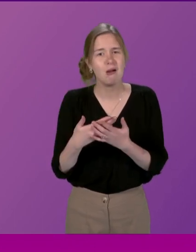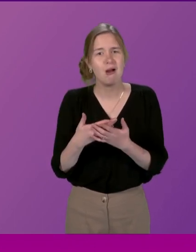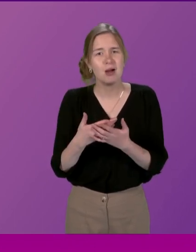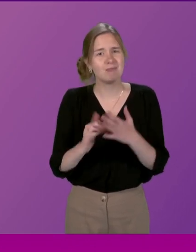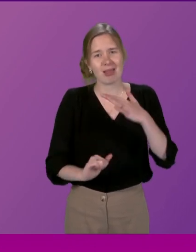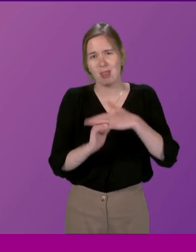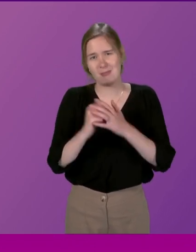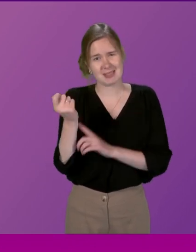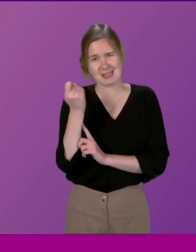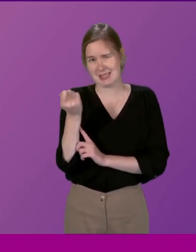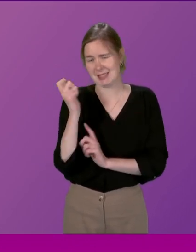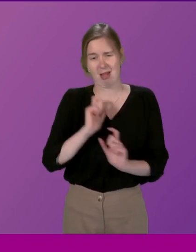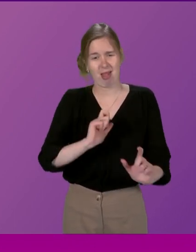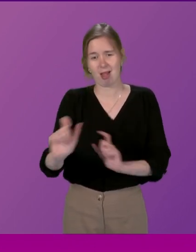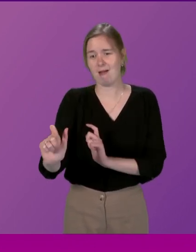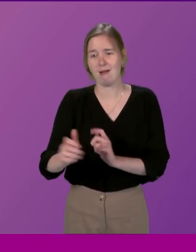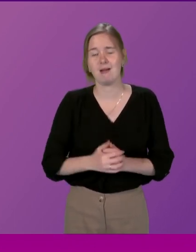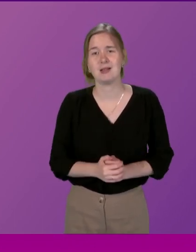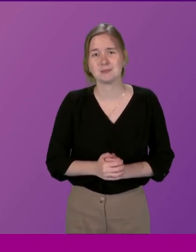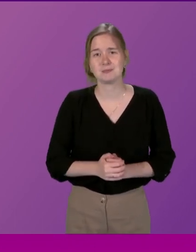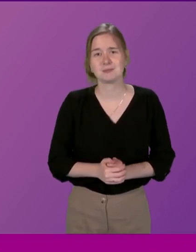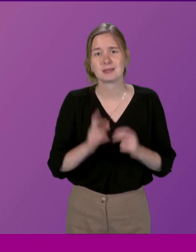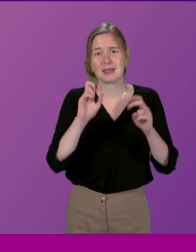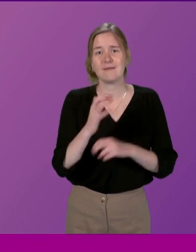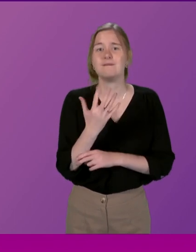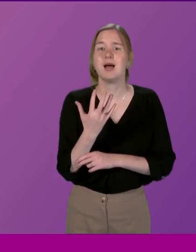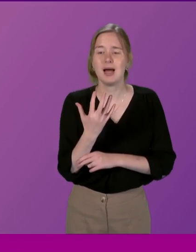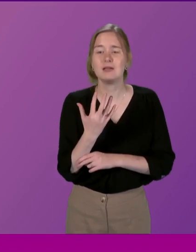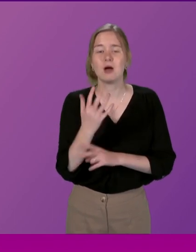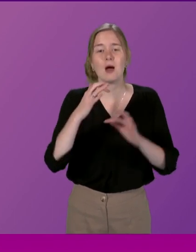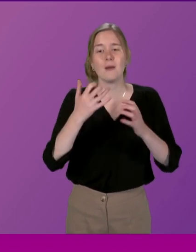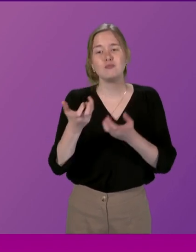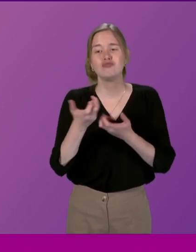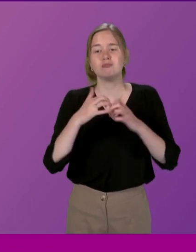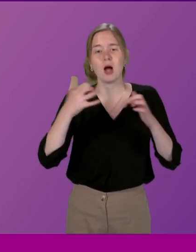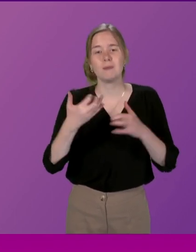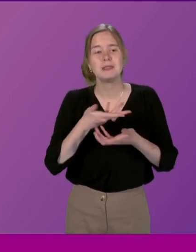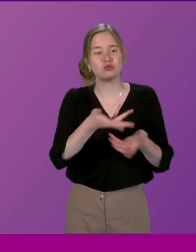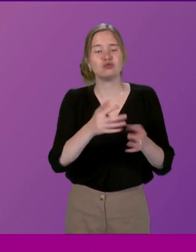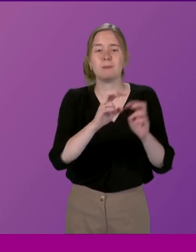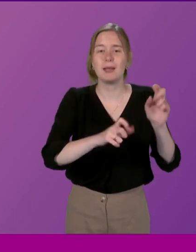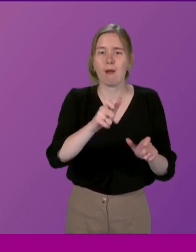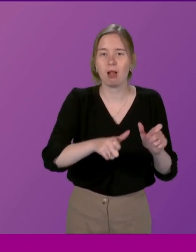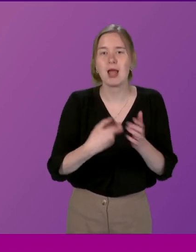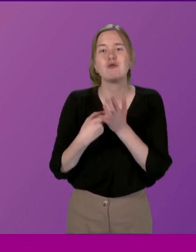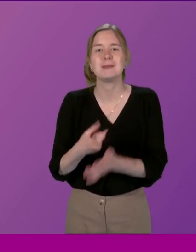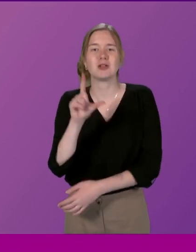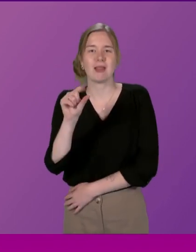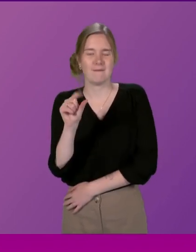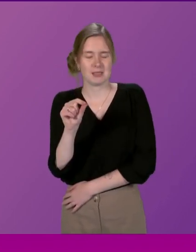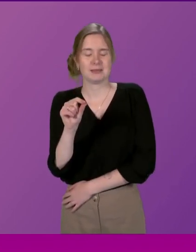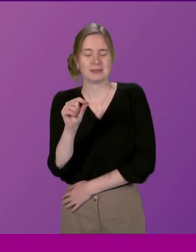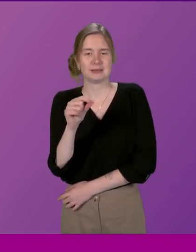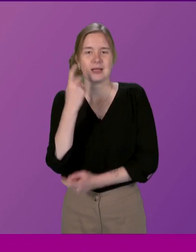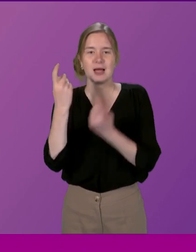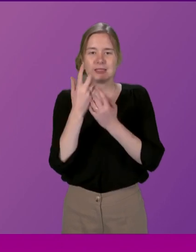with limited success theme 5 bringing parliament to the people and recommendation 11 with the idea